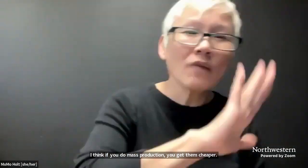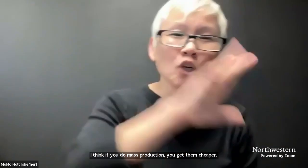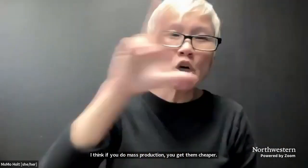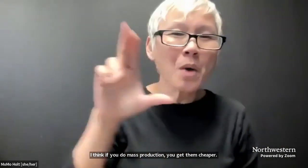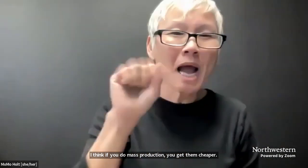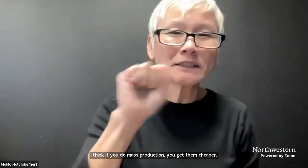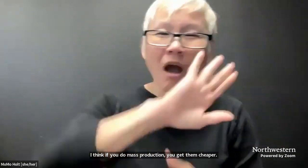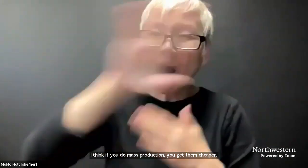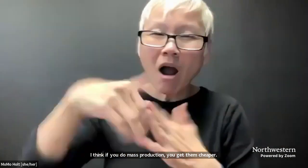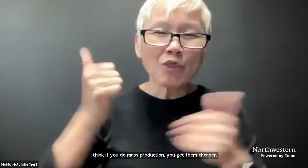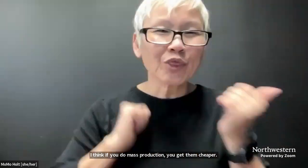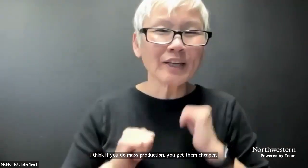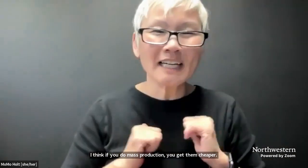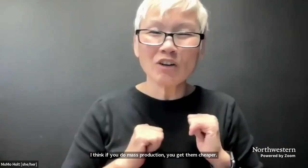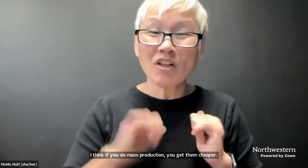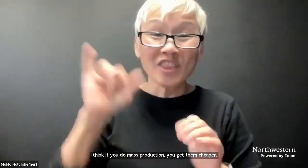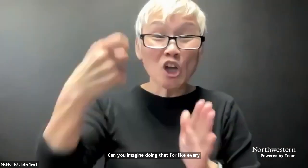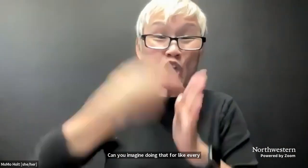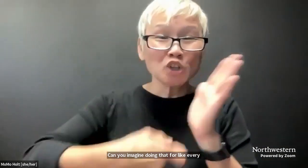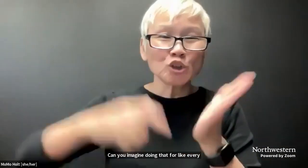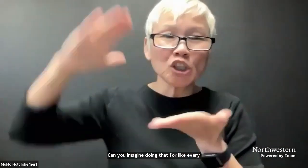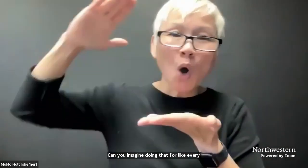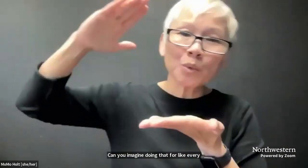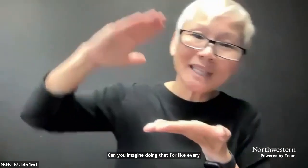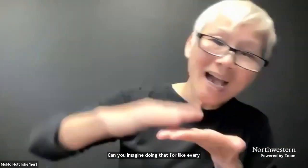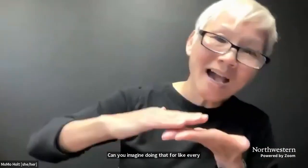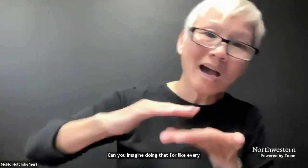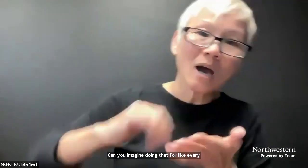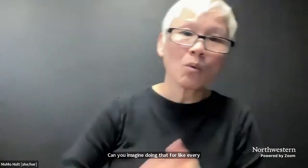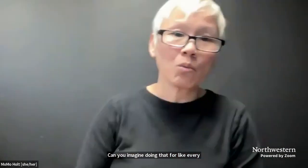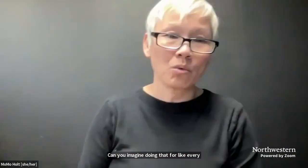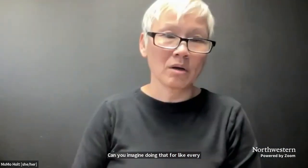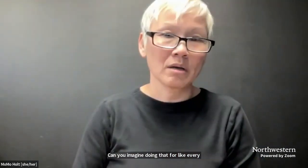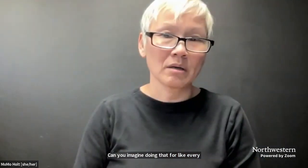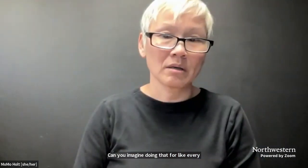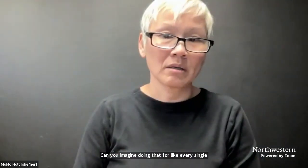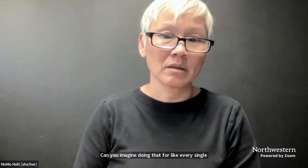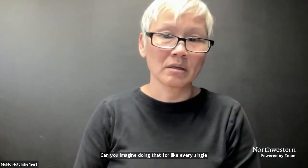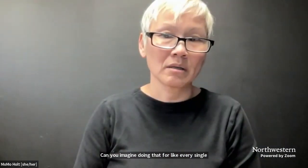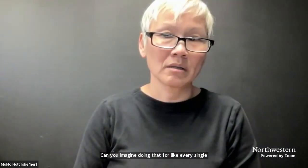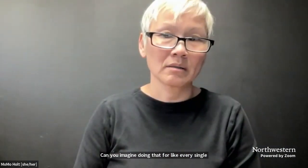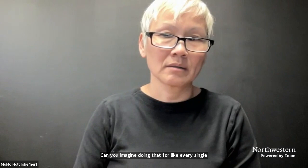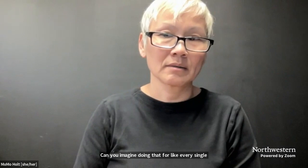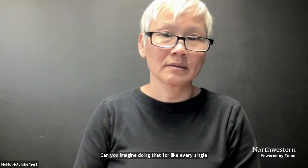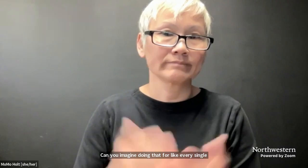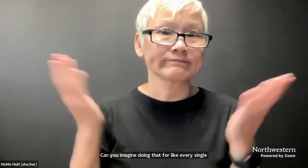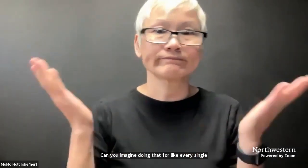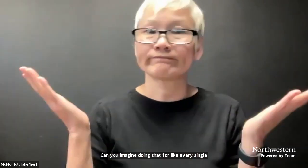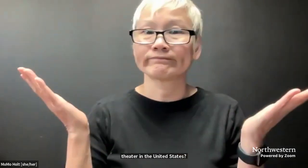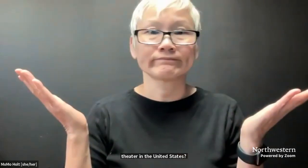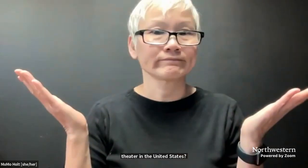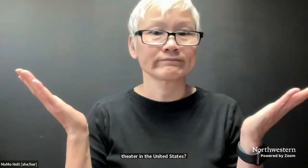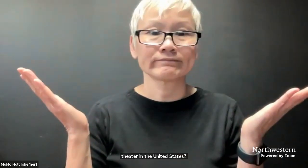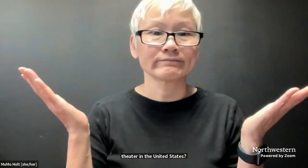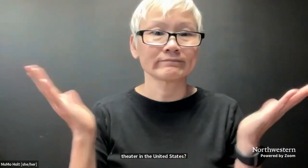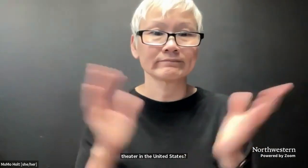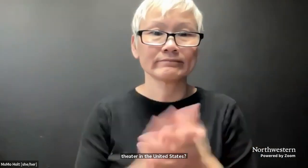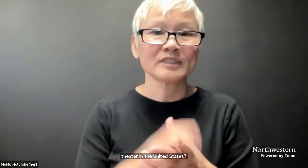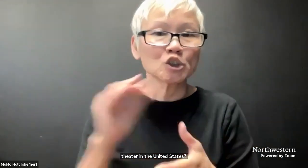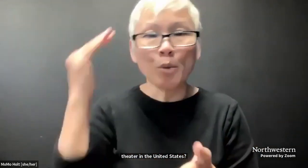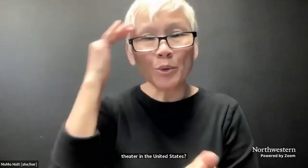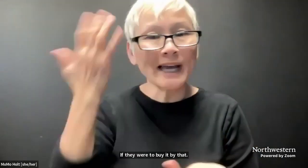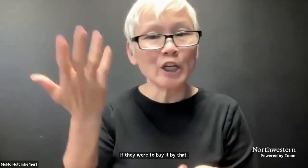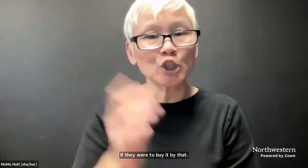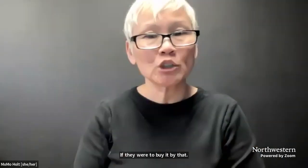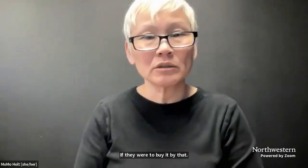doing that for like every single theater in the United States? If they were to buy it by that volume, it would